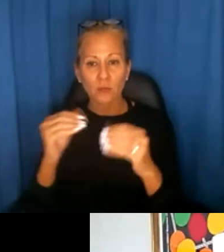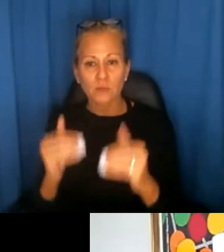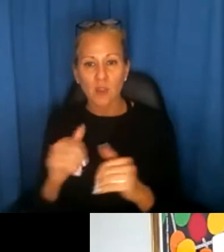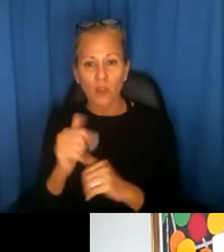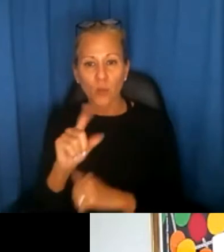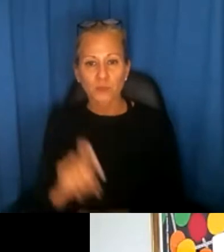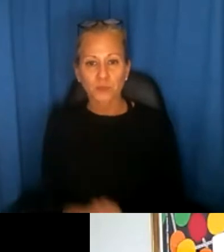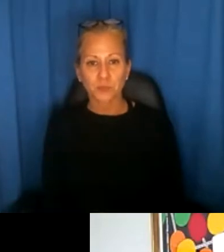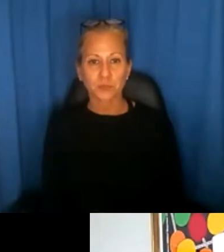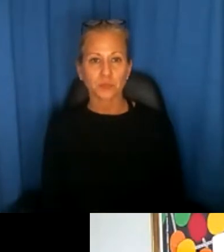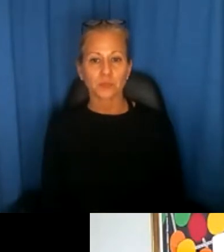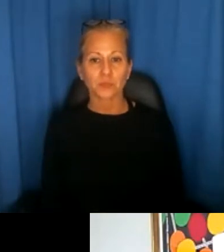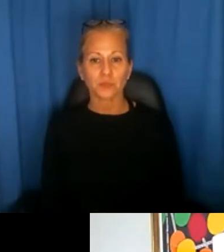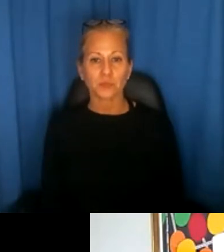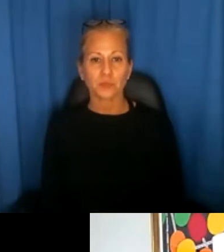question?